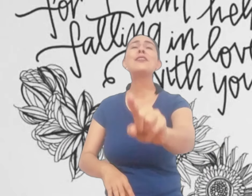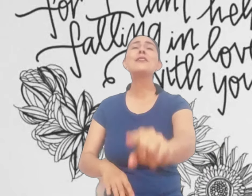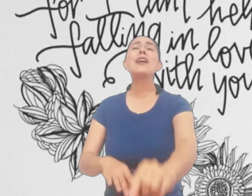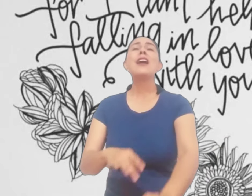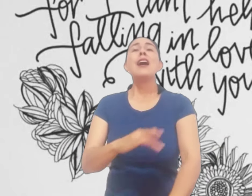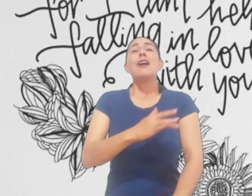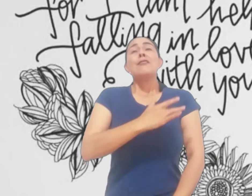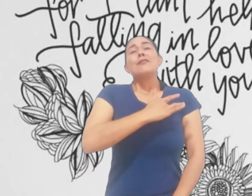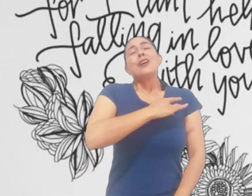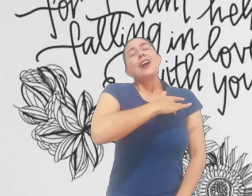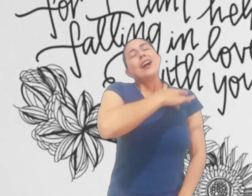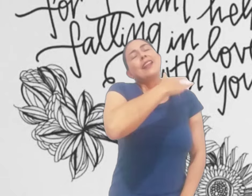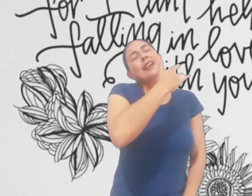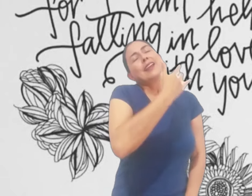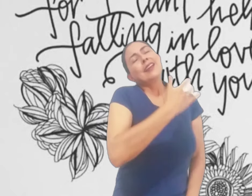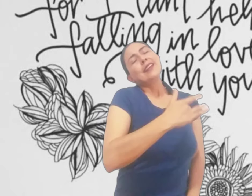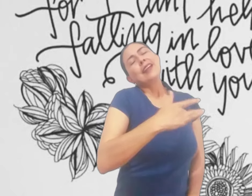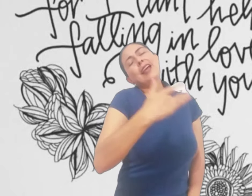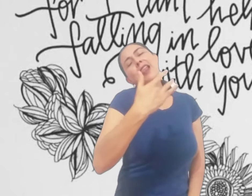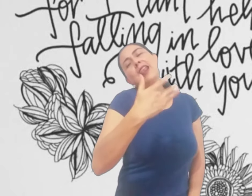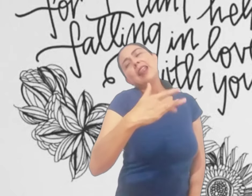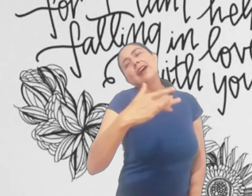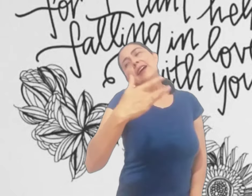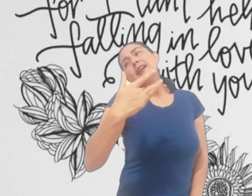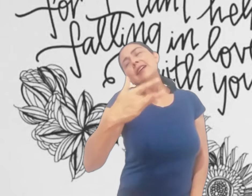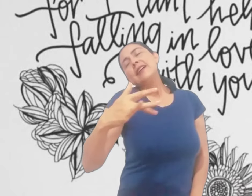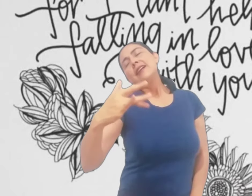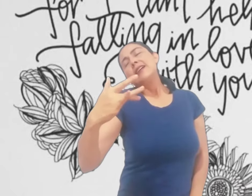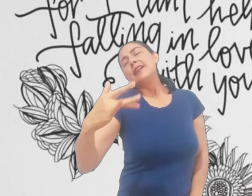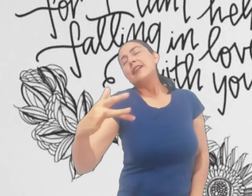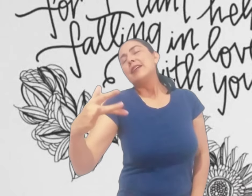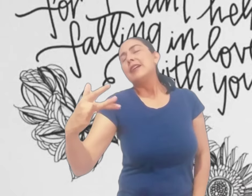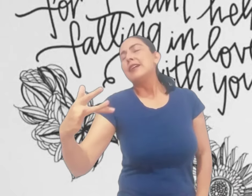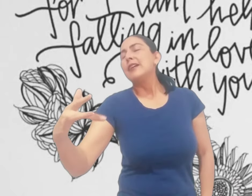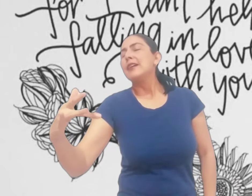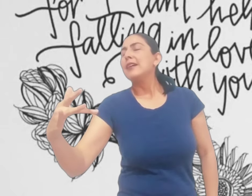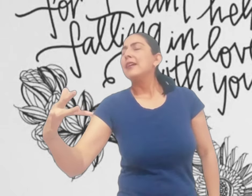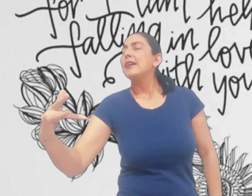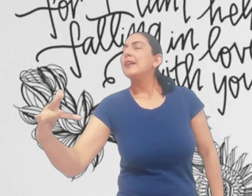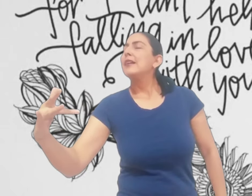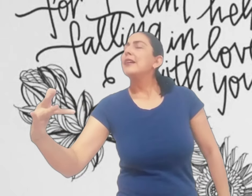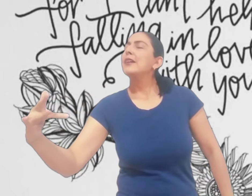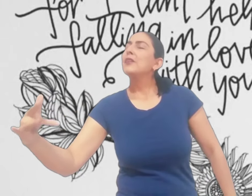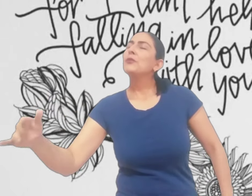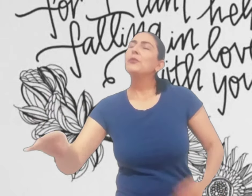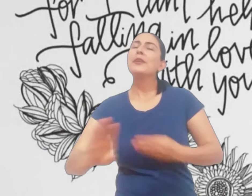falling in love with